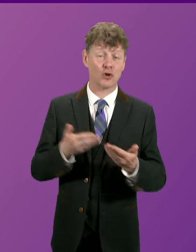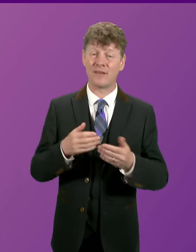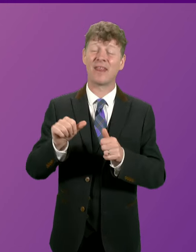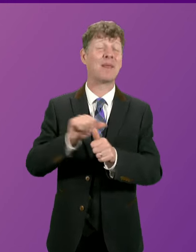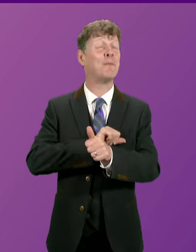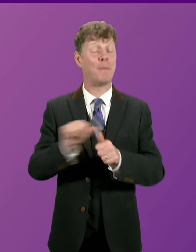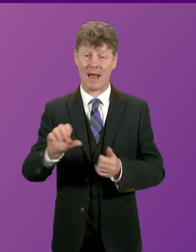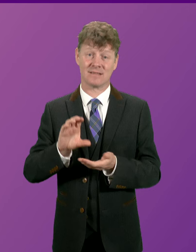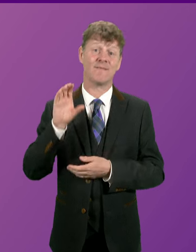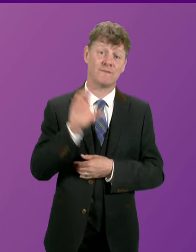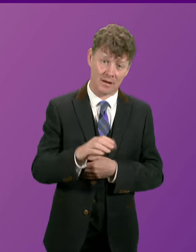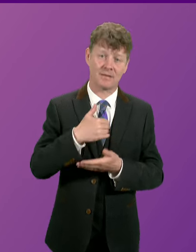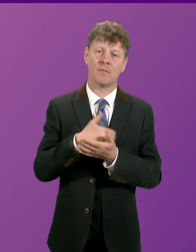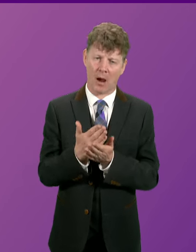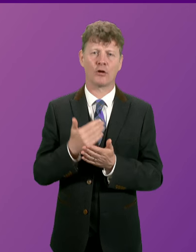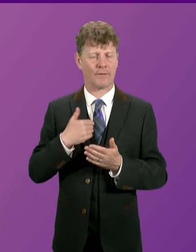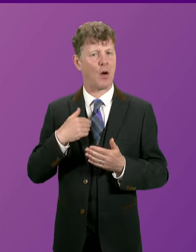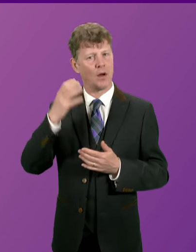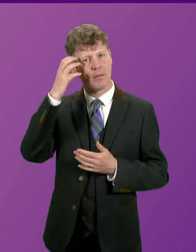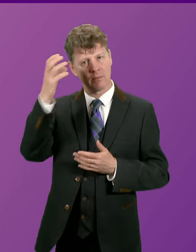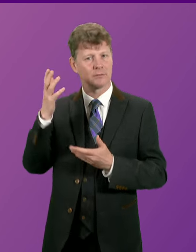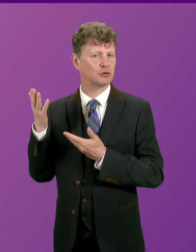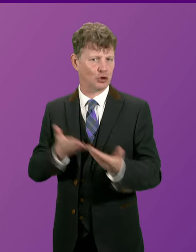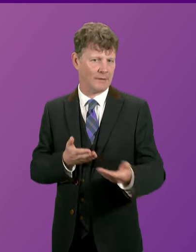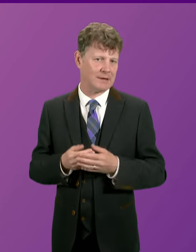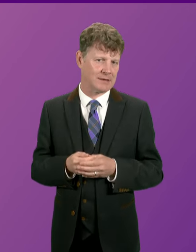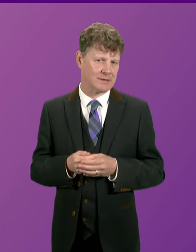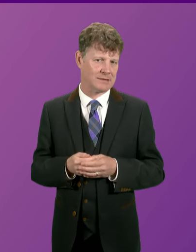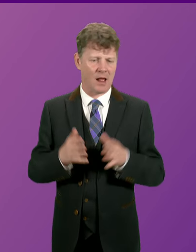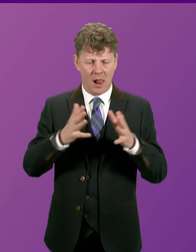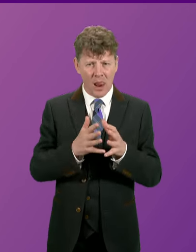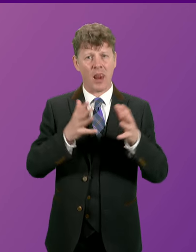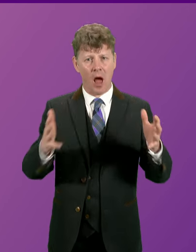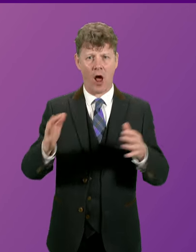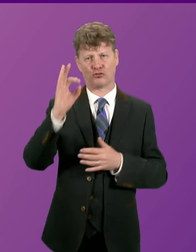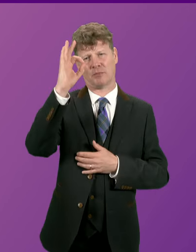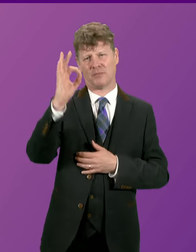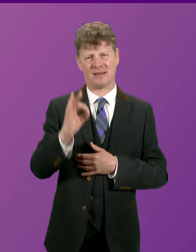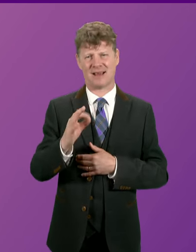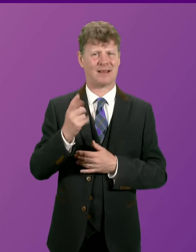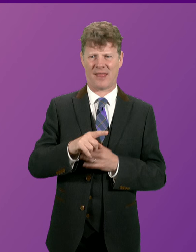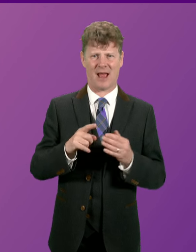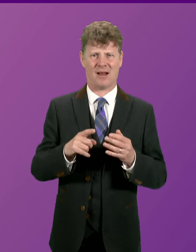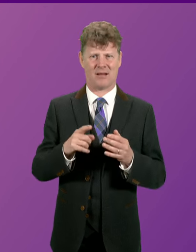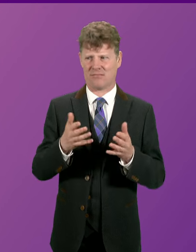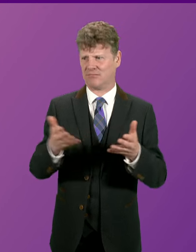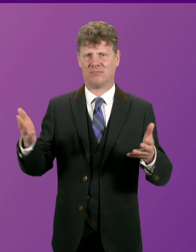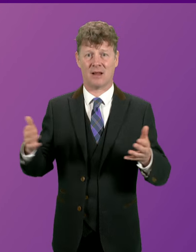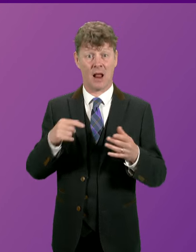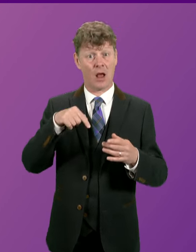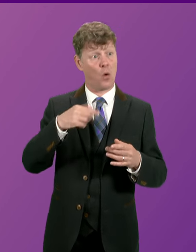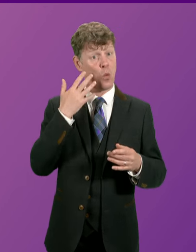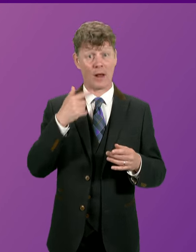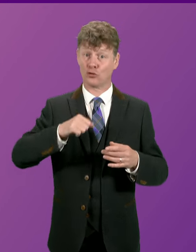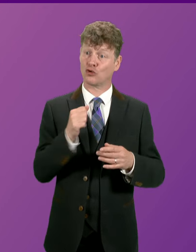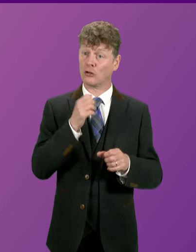services. It occupies a larger proportion of our budget than it did when this Government came to office. So